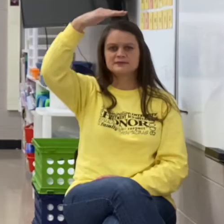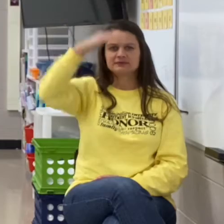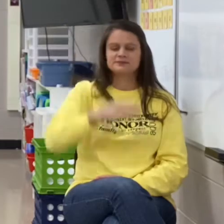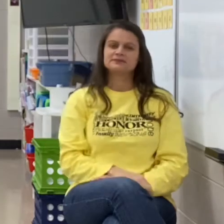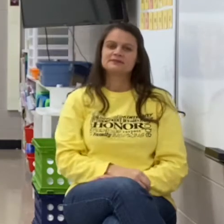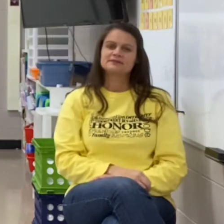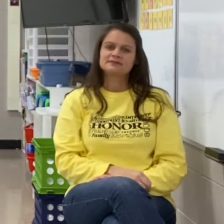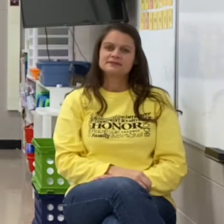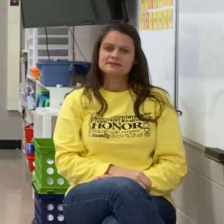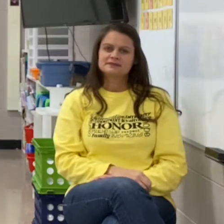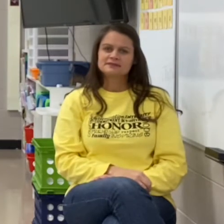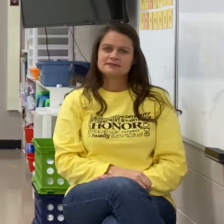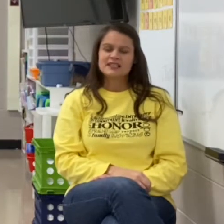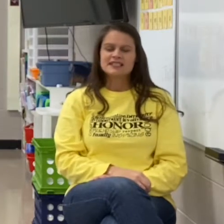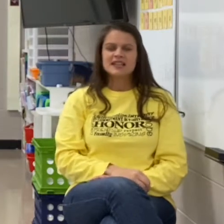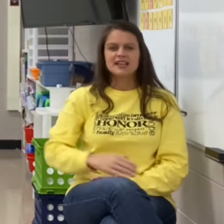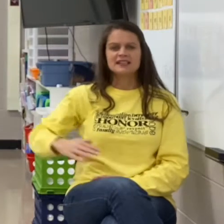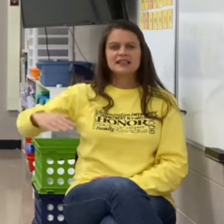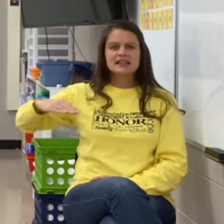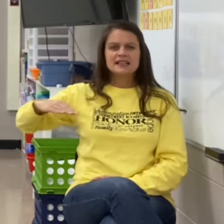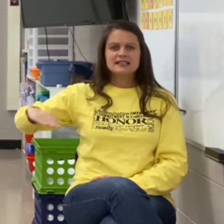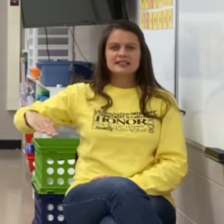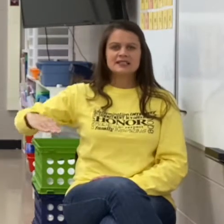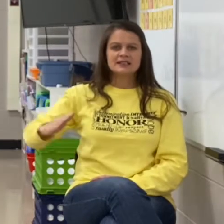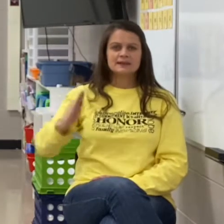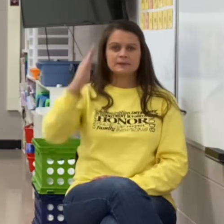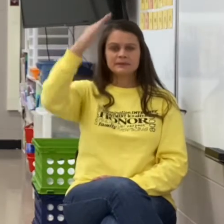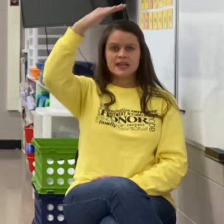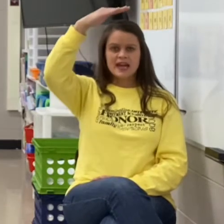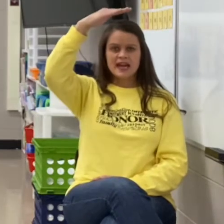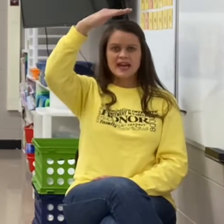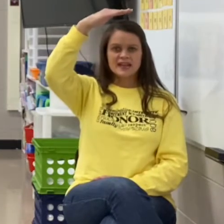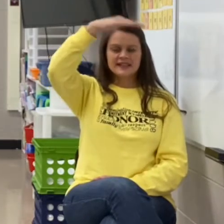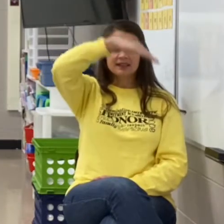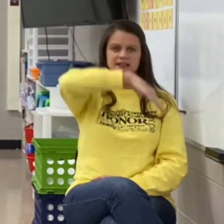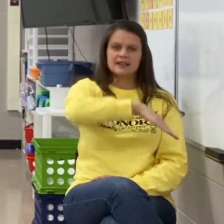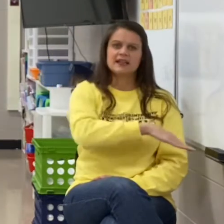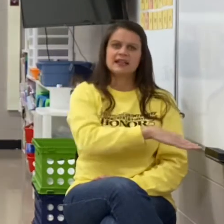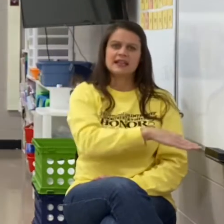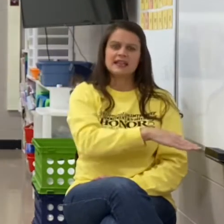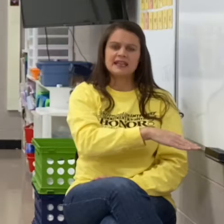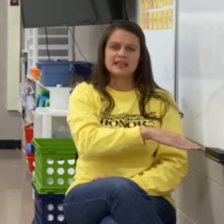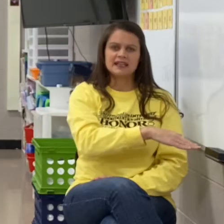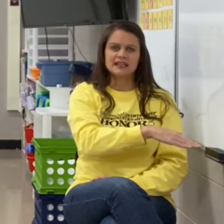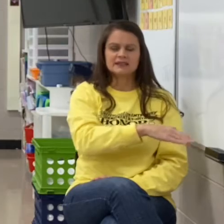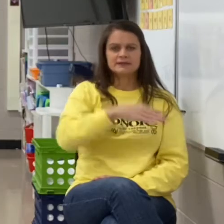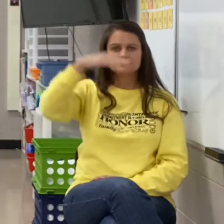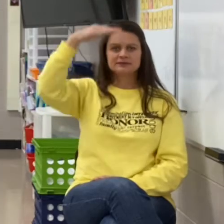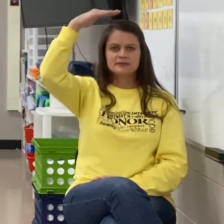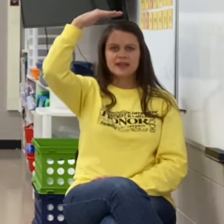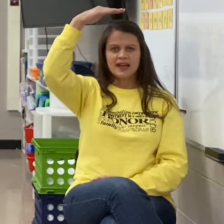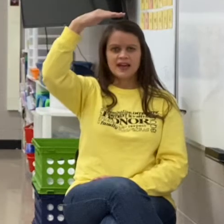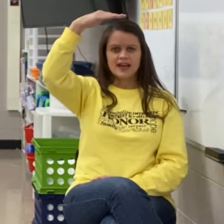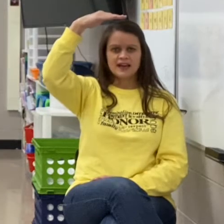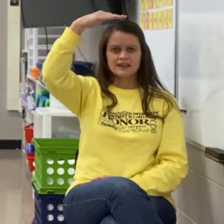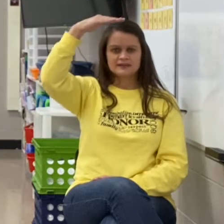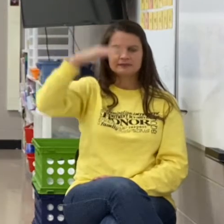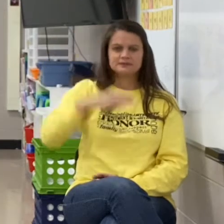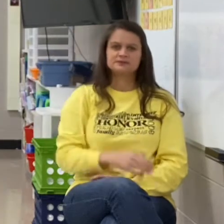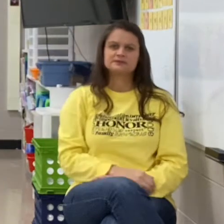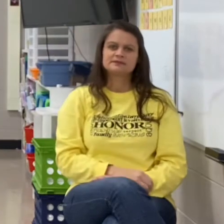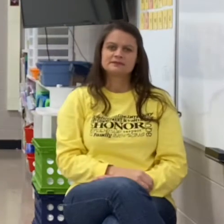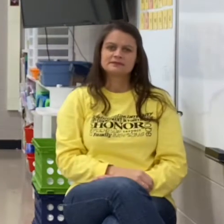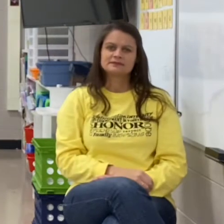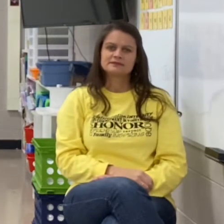Uh. Ten. Ten. T. Eh. N. Eh.